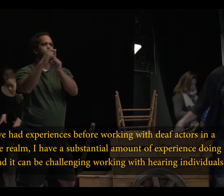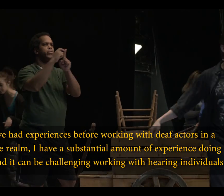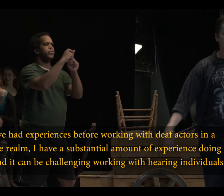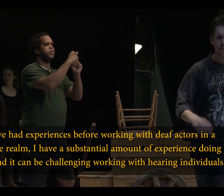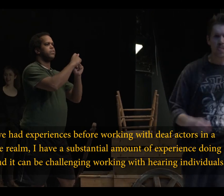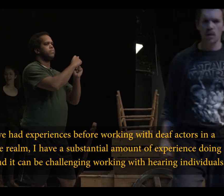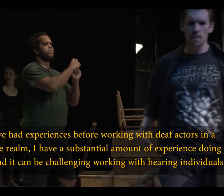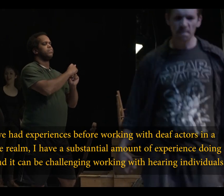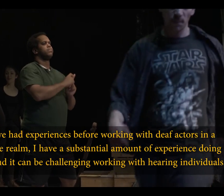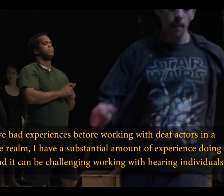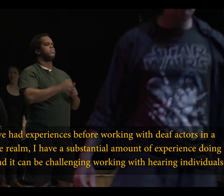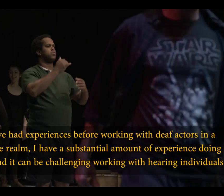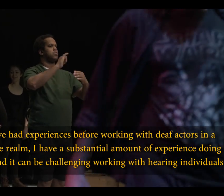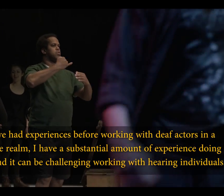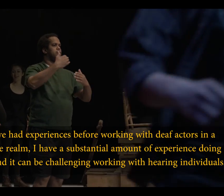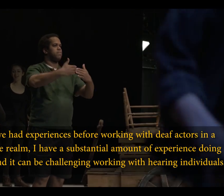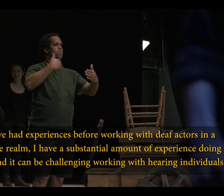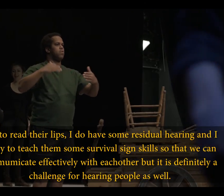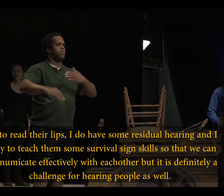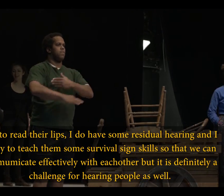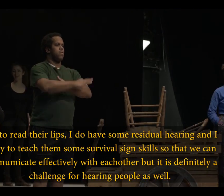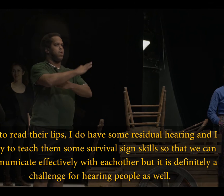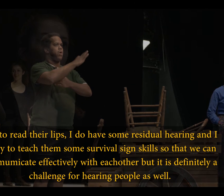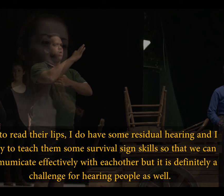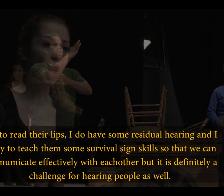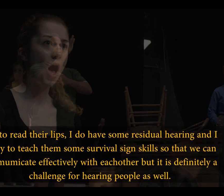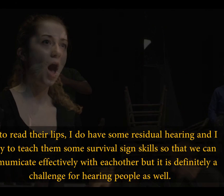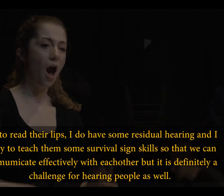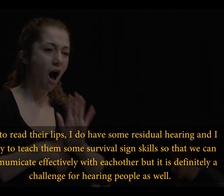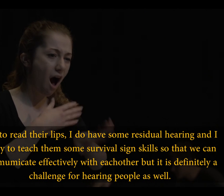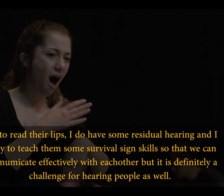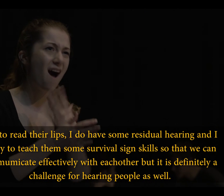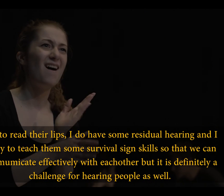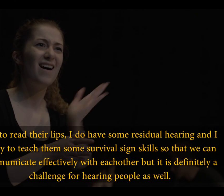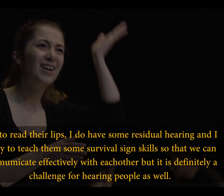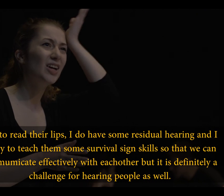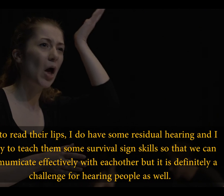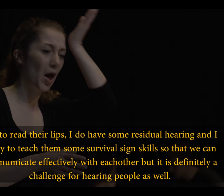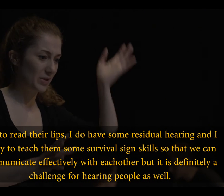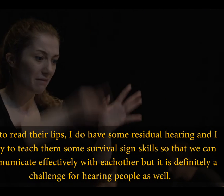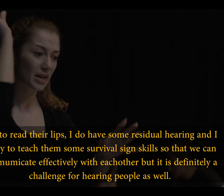individuals because I try to read their lips, I do have some residual hearing